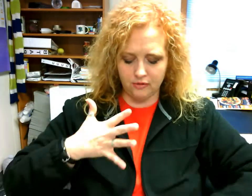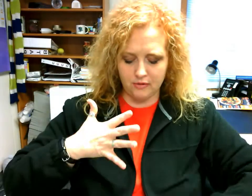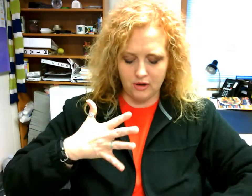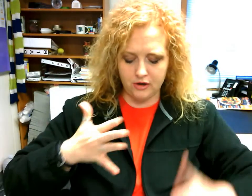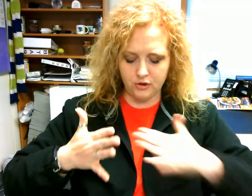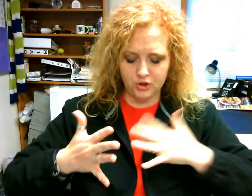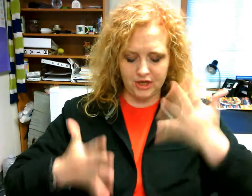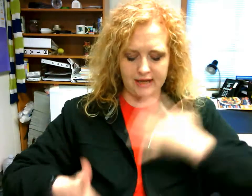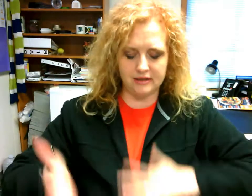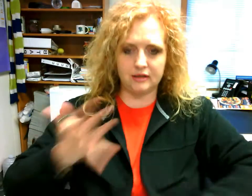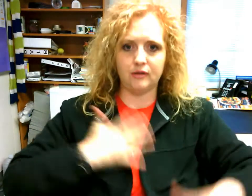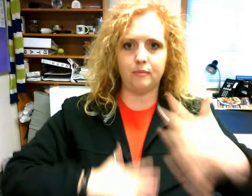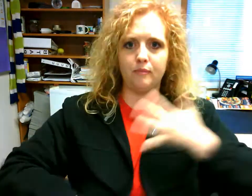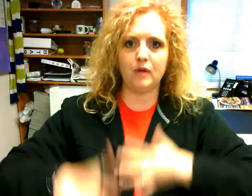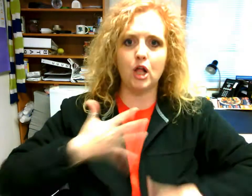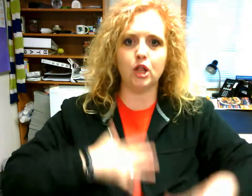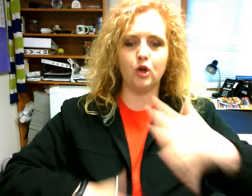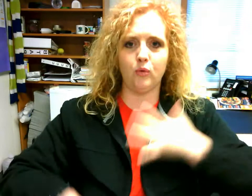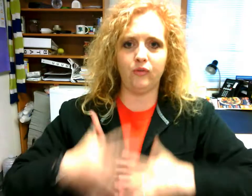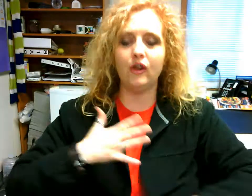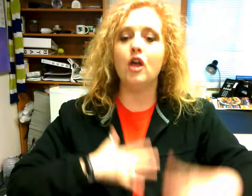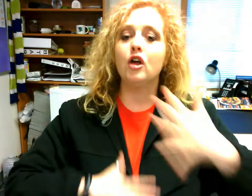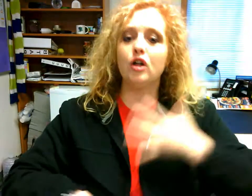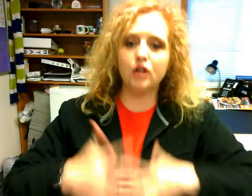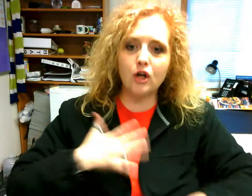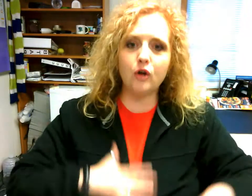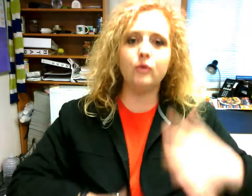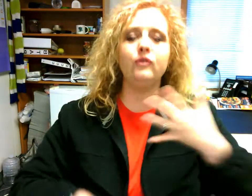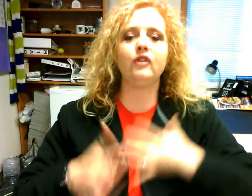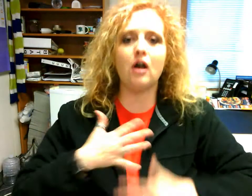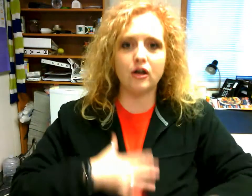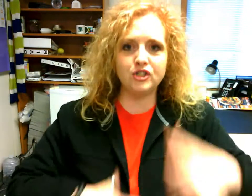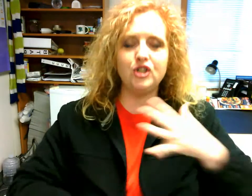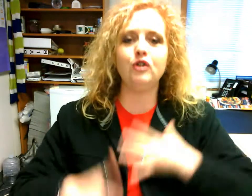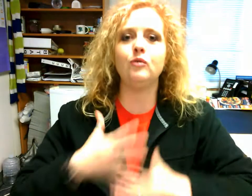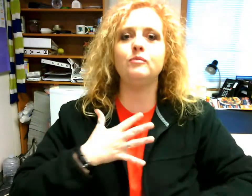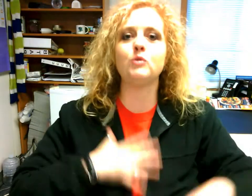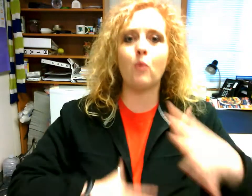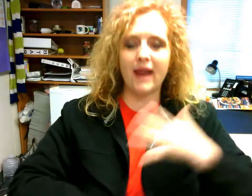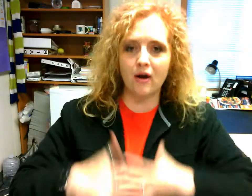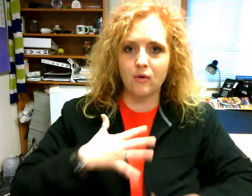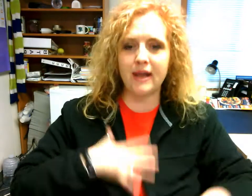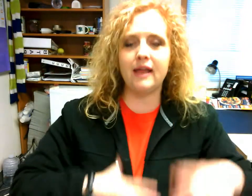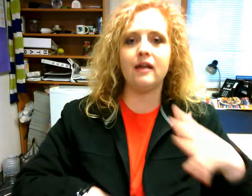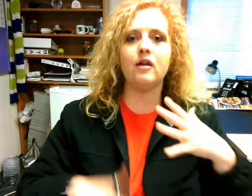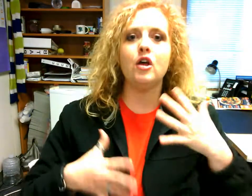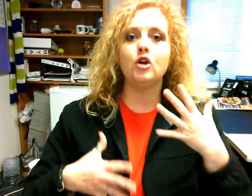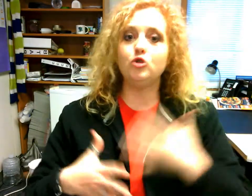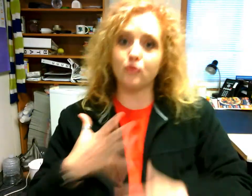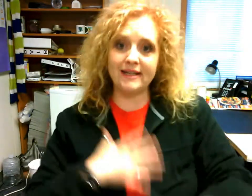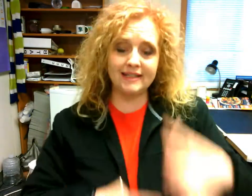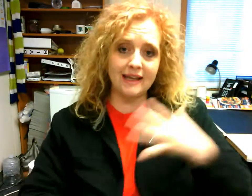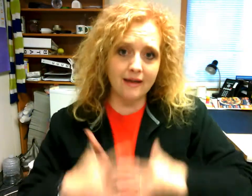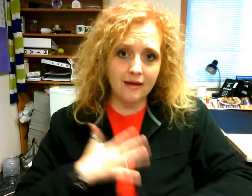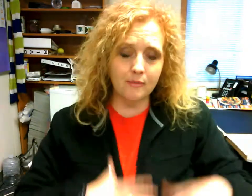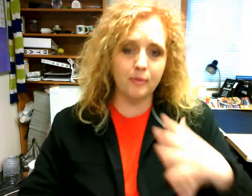on your chest clothes clothes costumes wearing dressing up